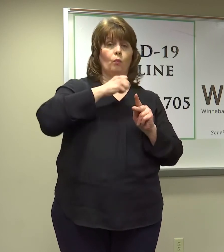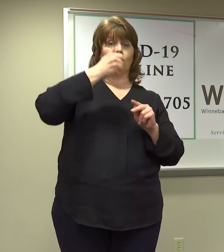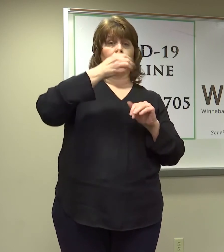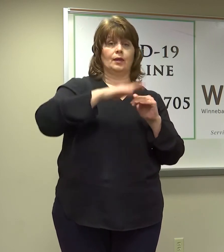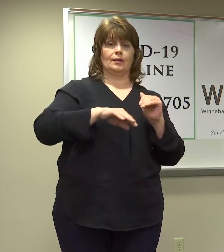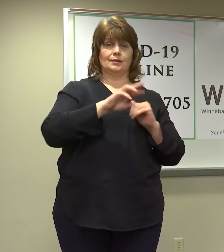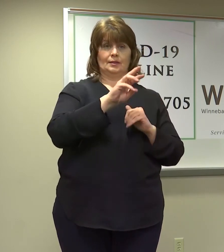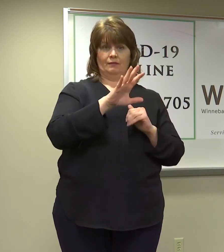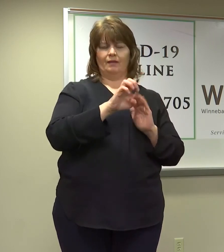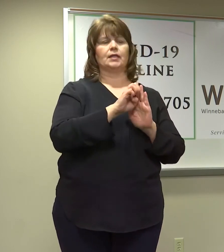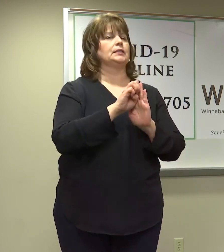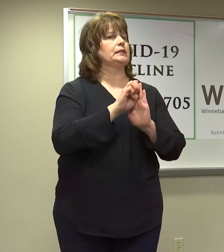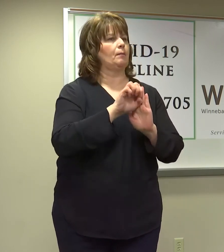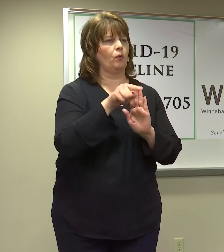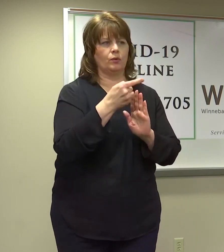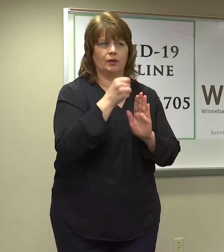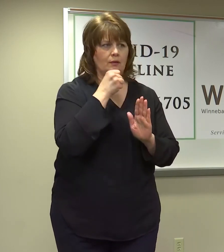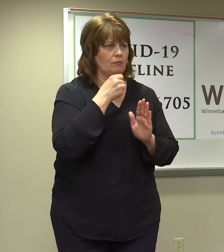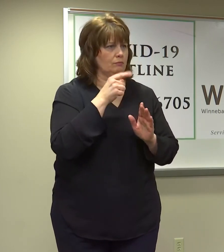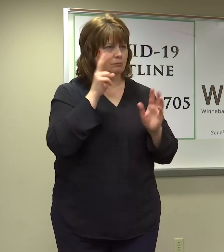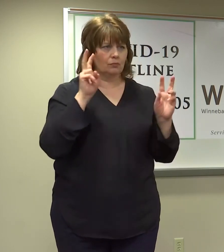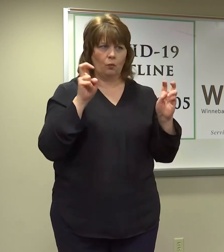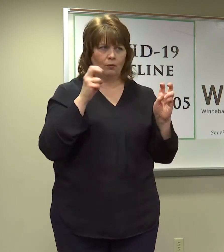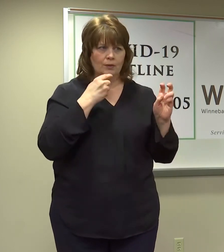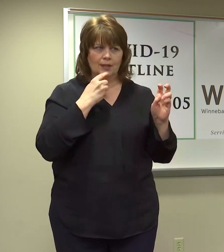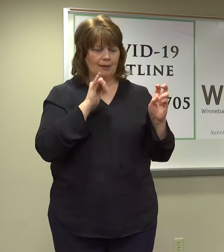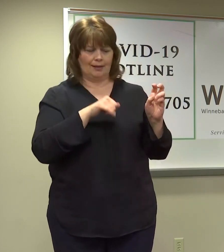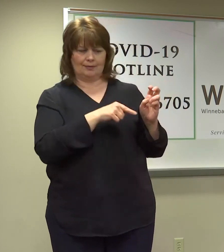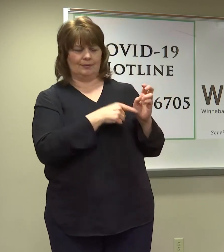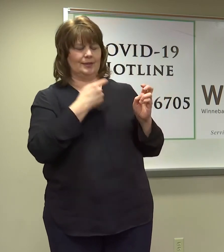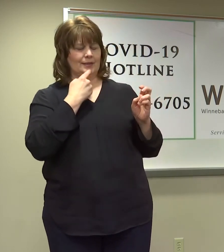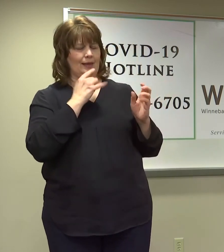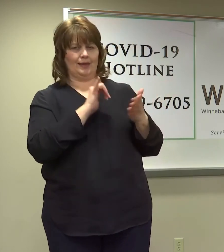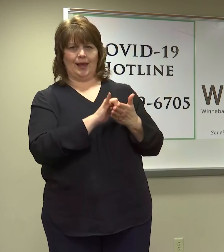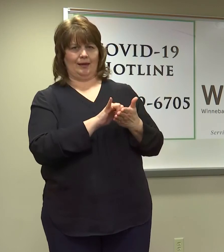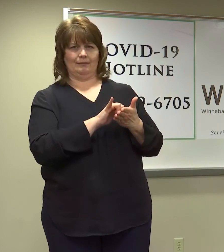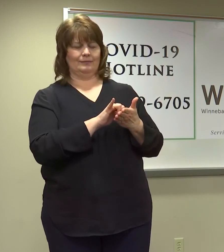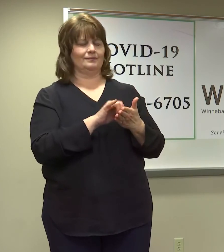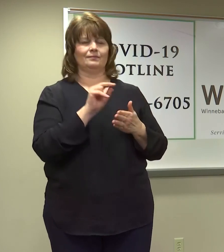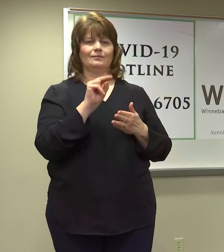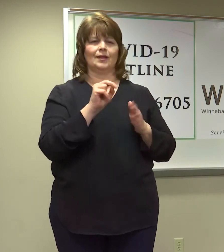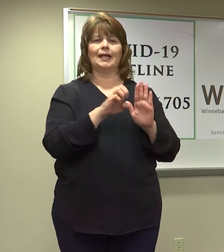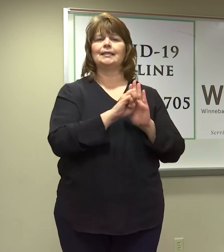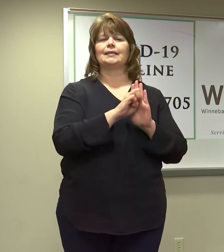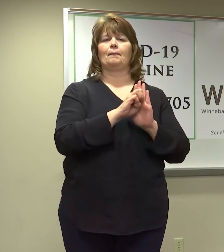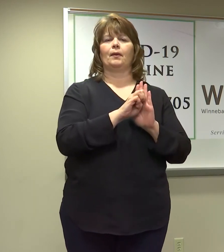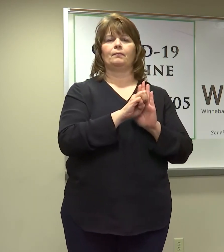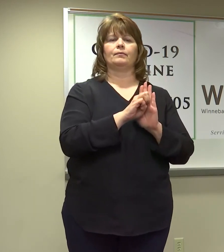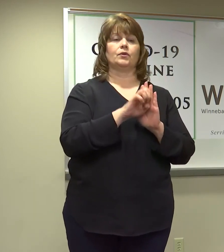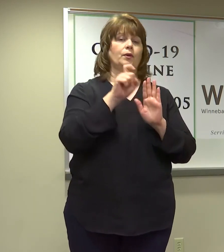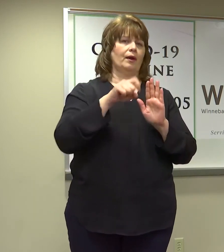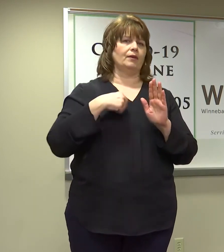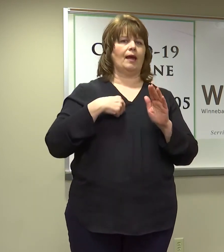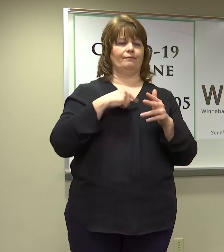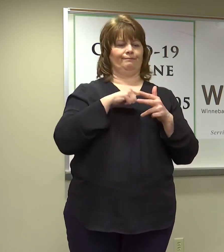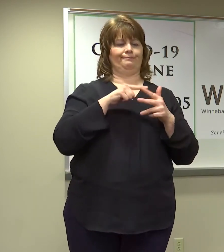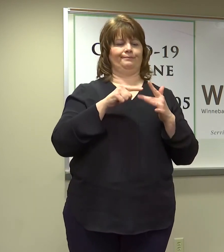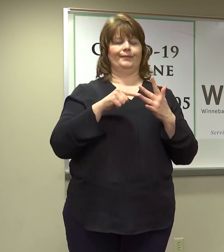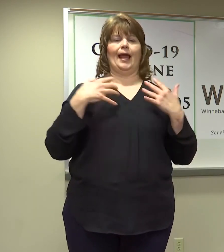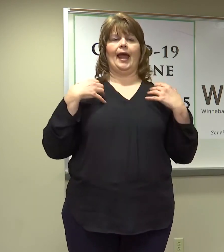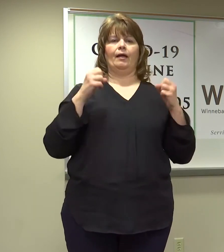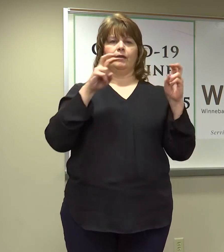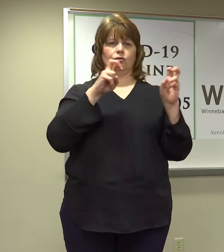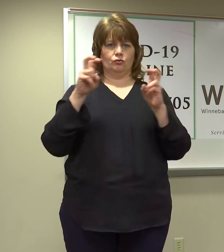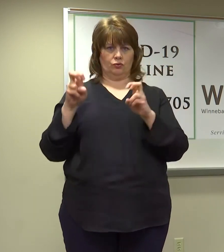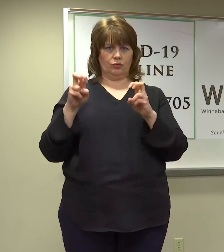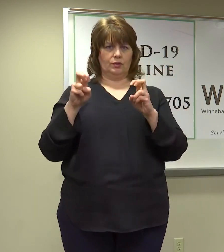this is for an example only. I don't want anyone quoting and saying that's what I said. And you have to have certain following health conditions. The system will go out